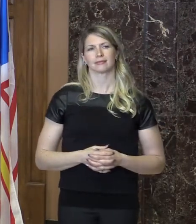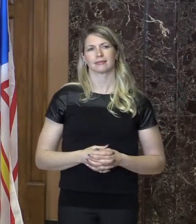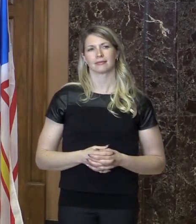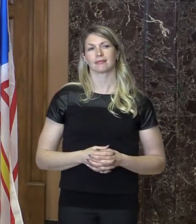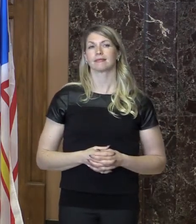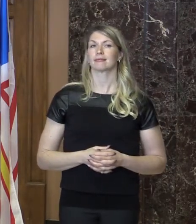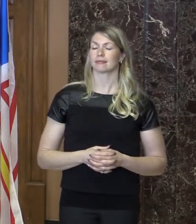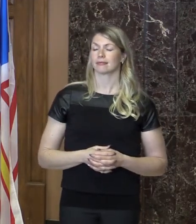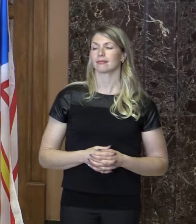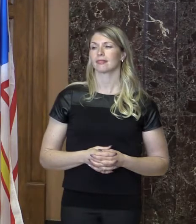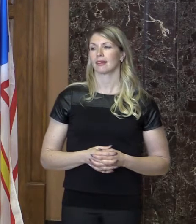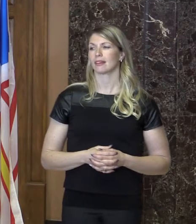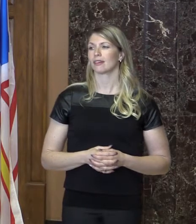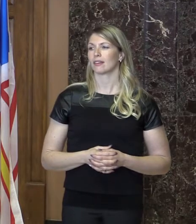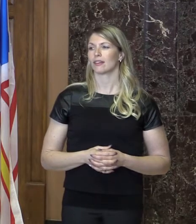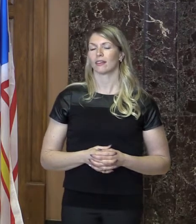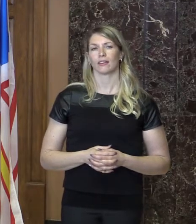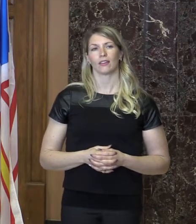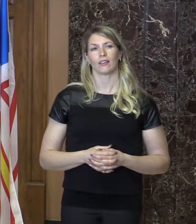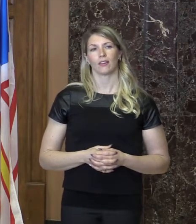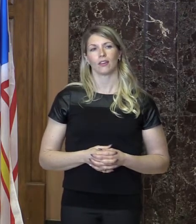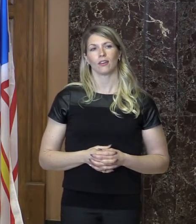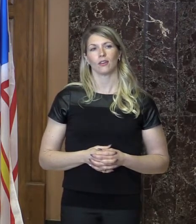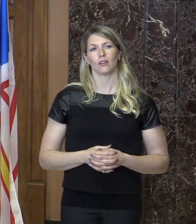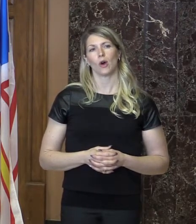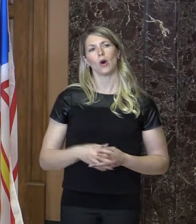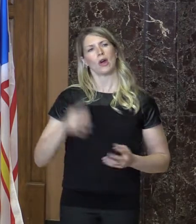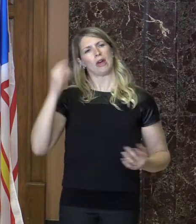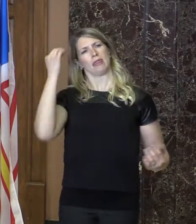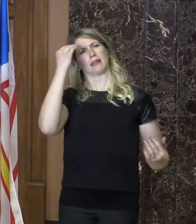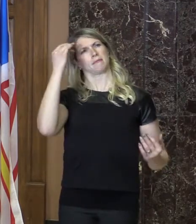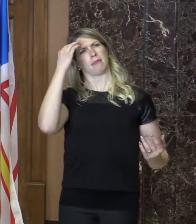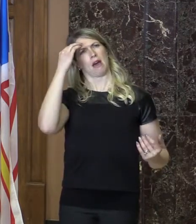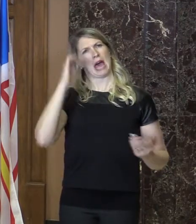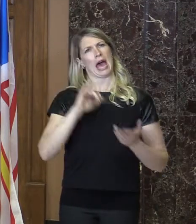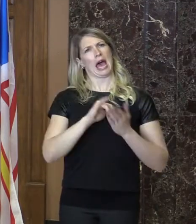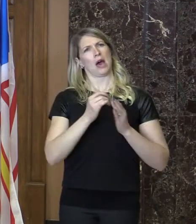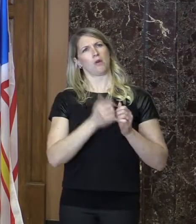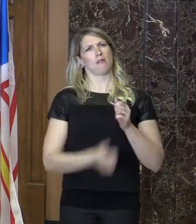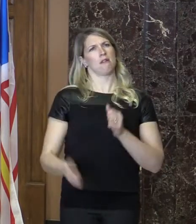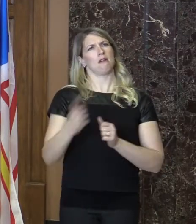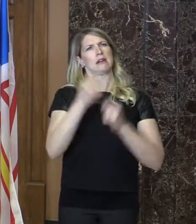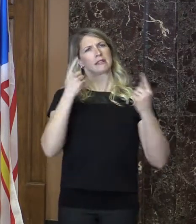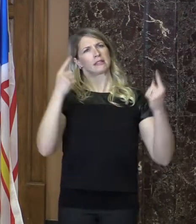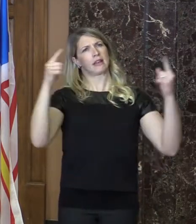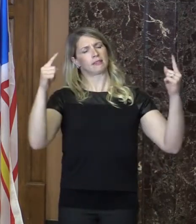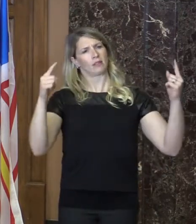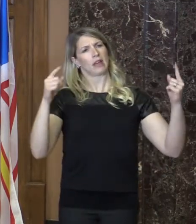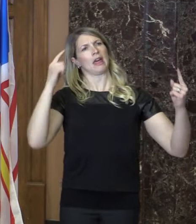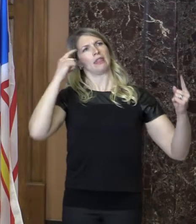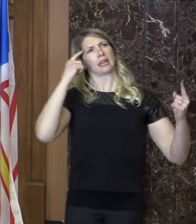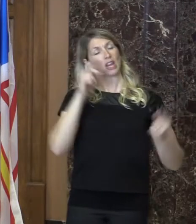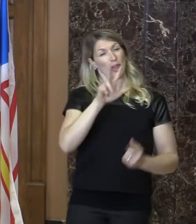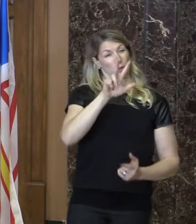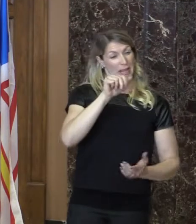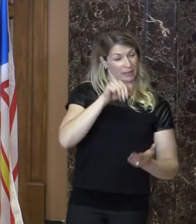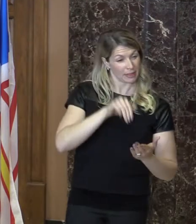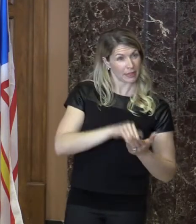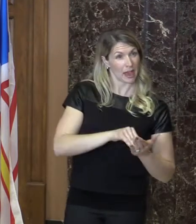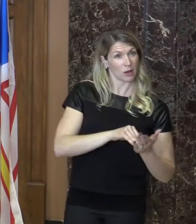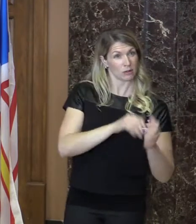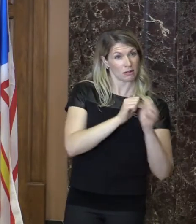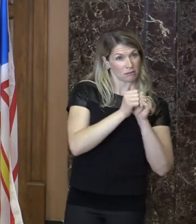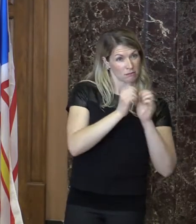So, to put what this achievement means, just to put that in context for a little bit here. are 3,000 athletes from